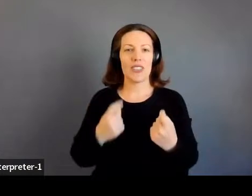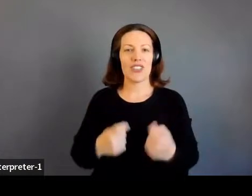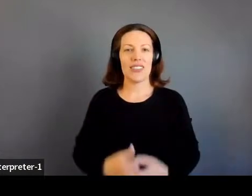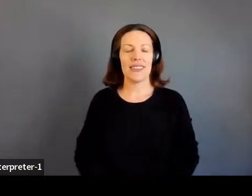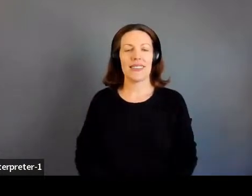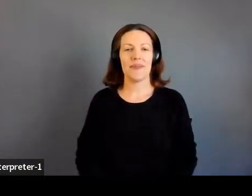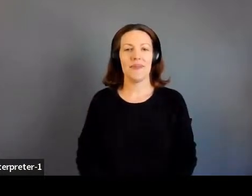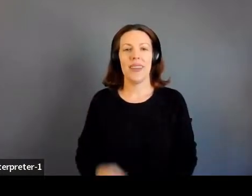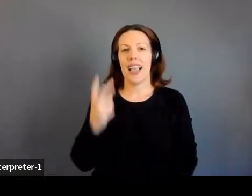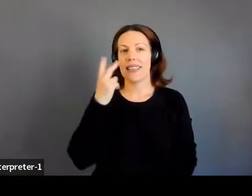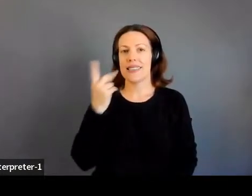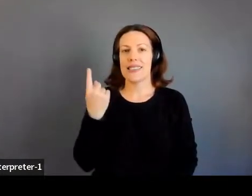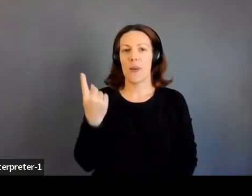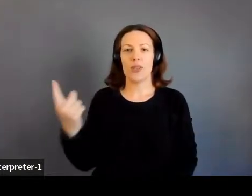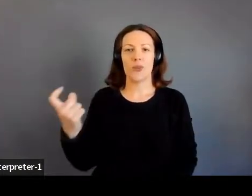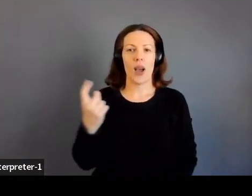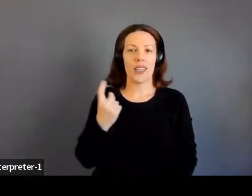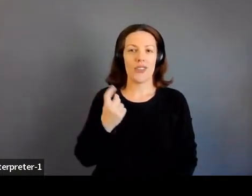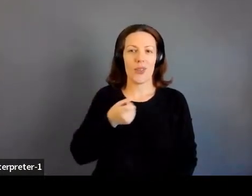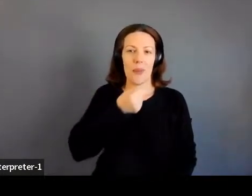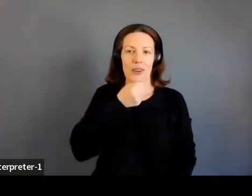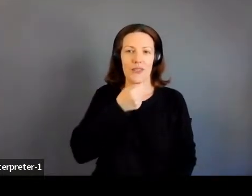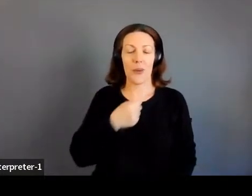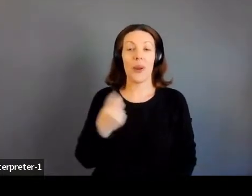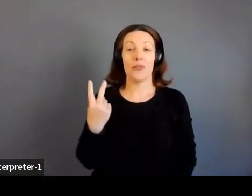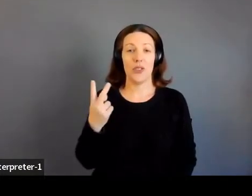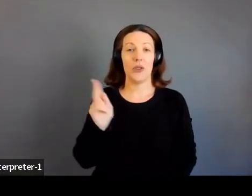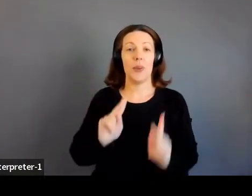We have someone coming up to the microphone. Two people.